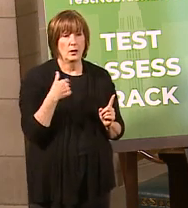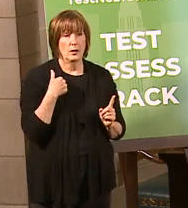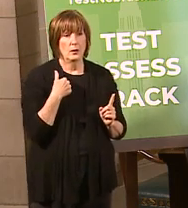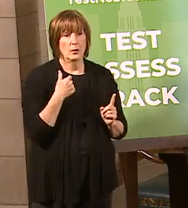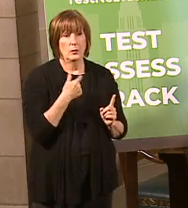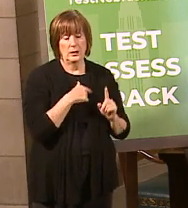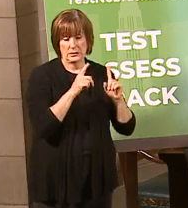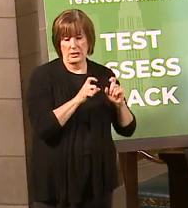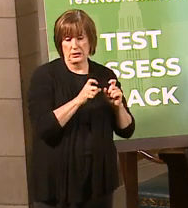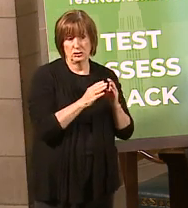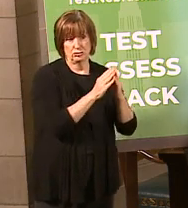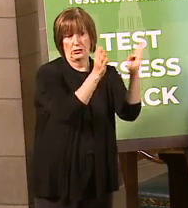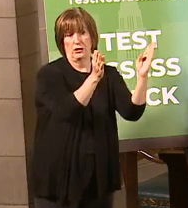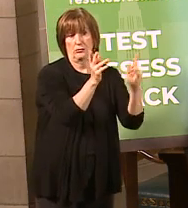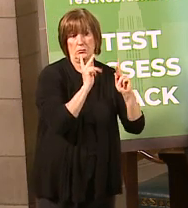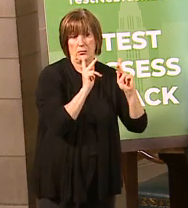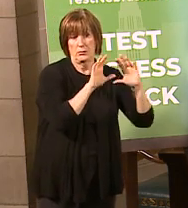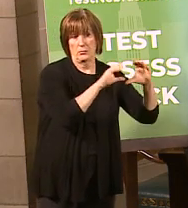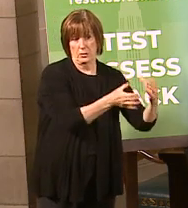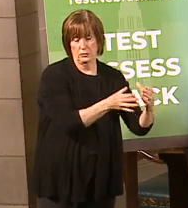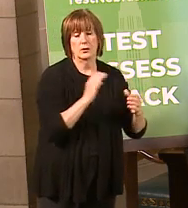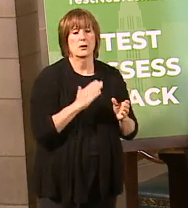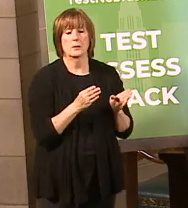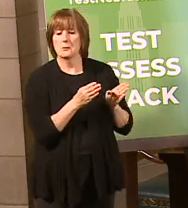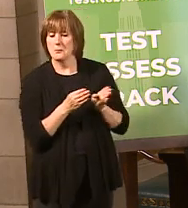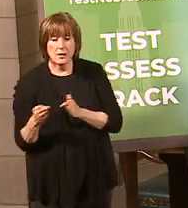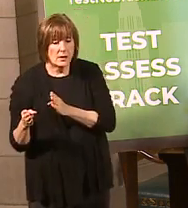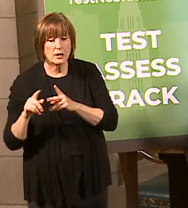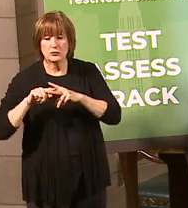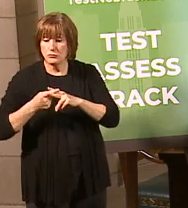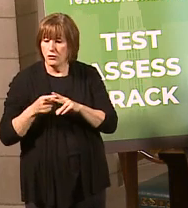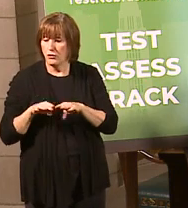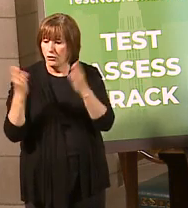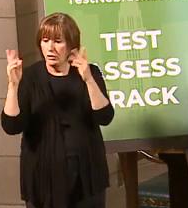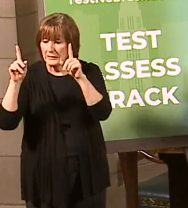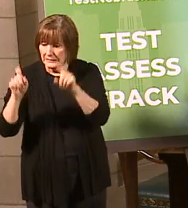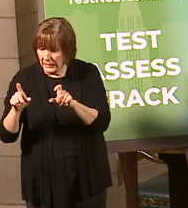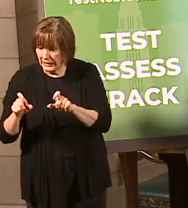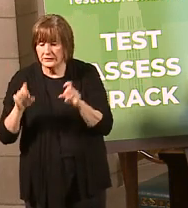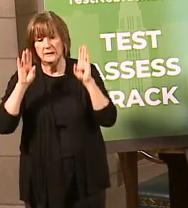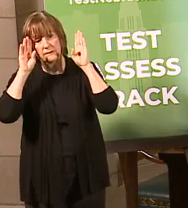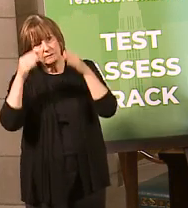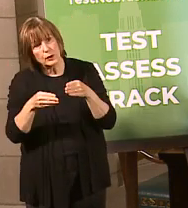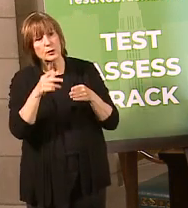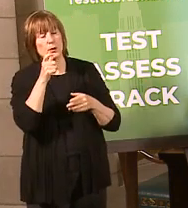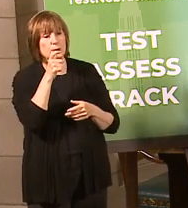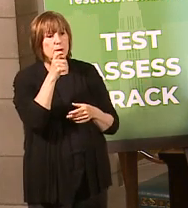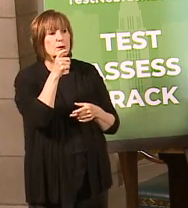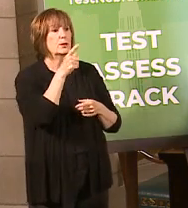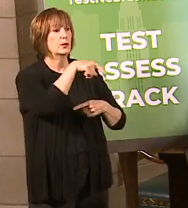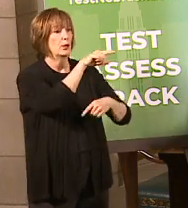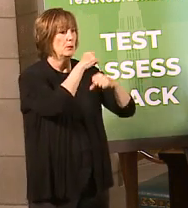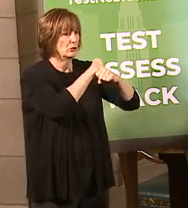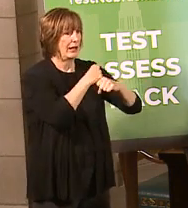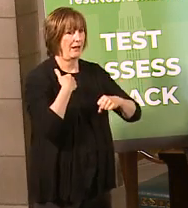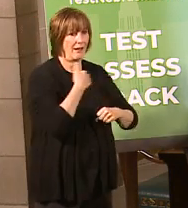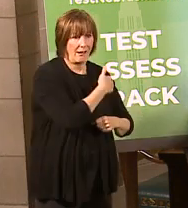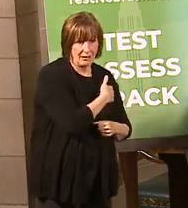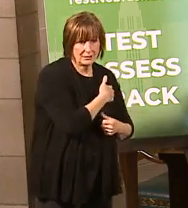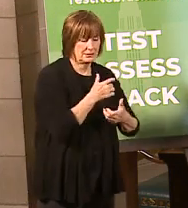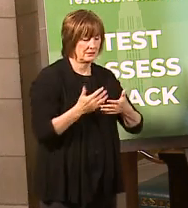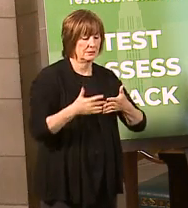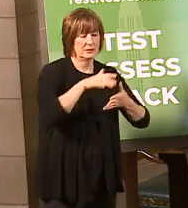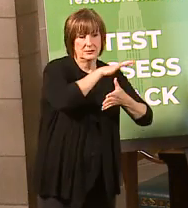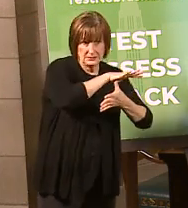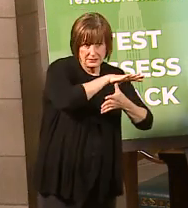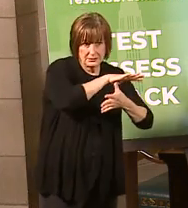we going to test the general population? So our plans will be when we start doing testing, we'll certainly focus on the people who protect us, those health care workers, first responders,